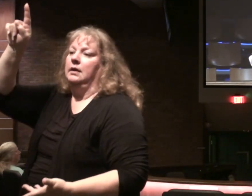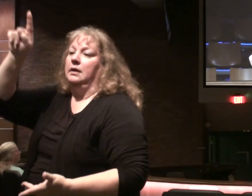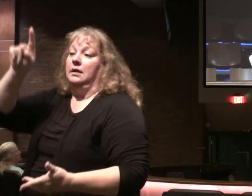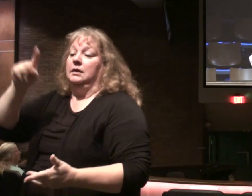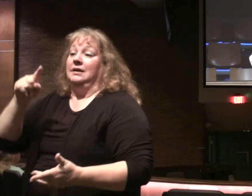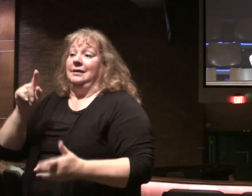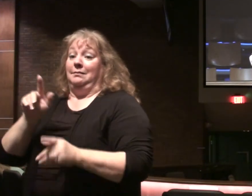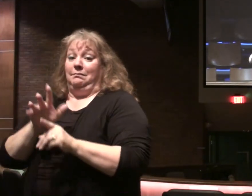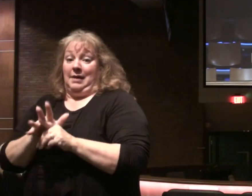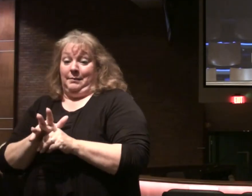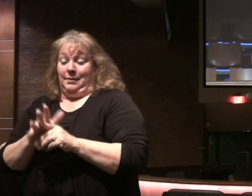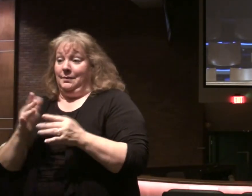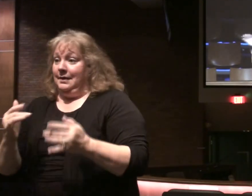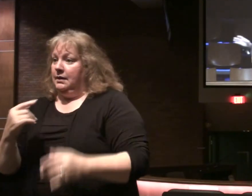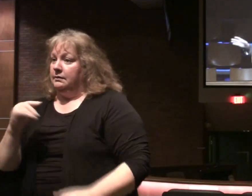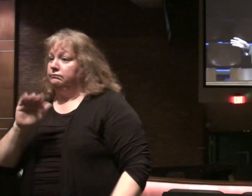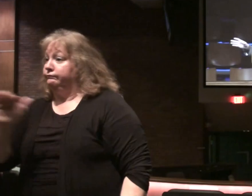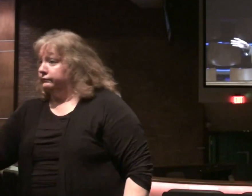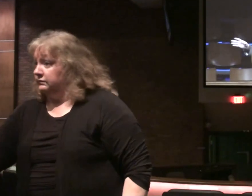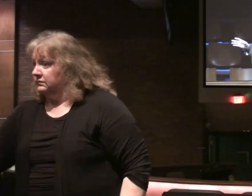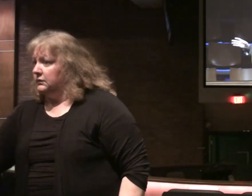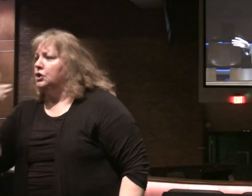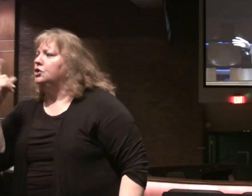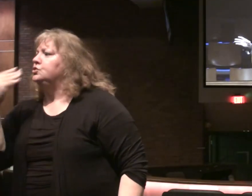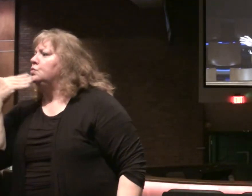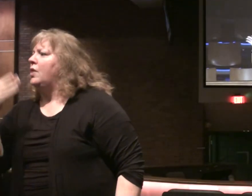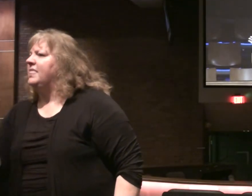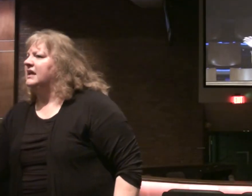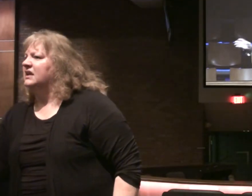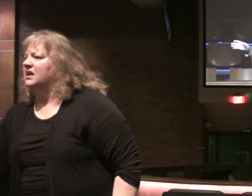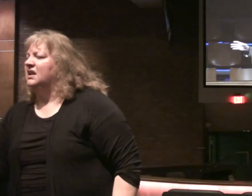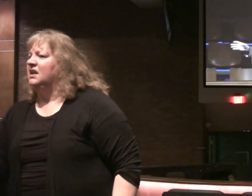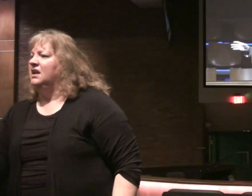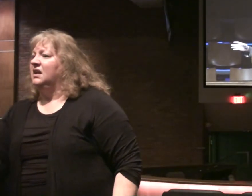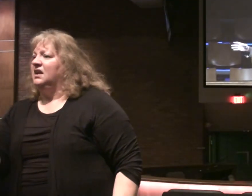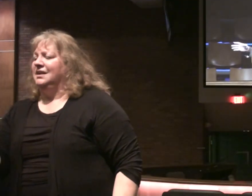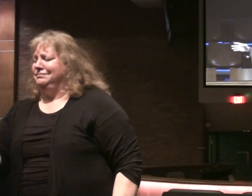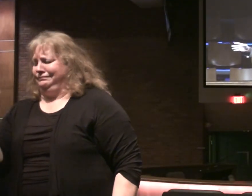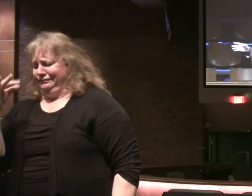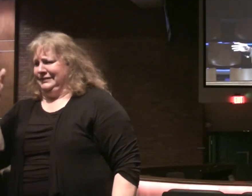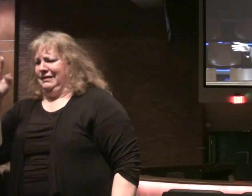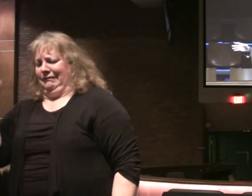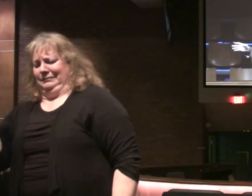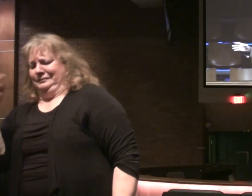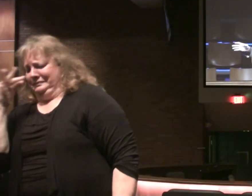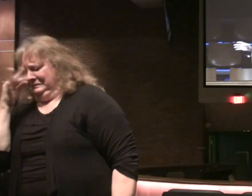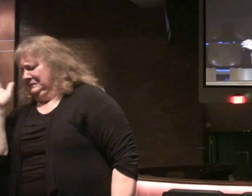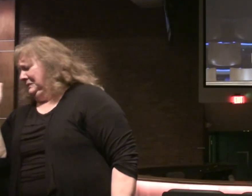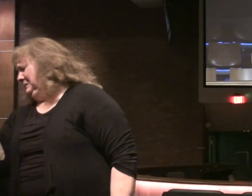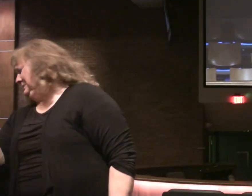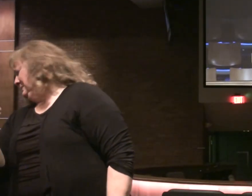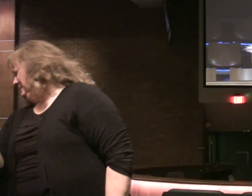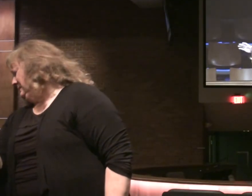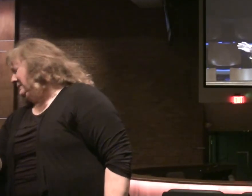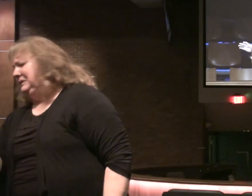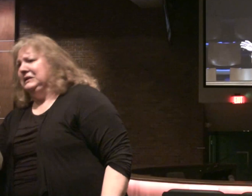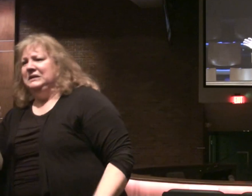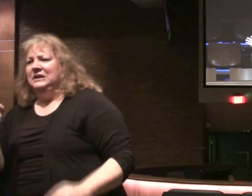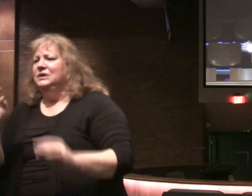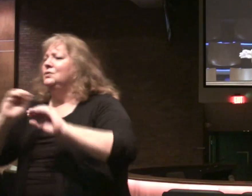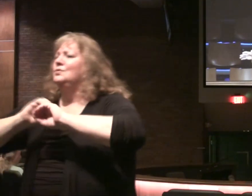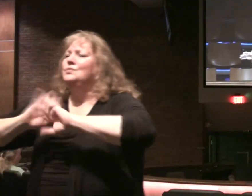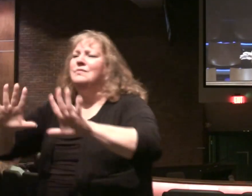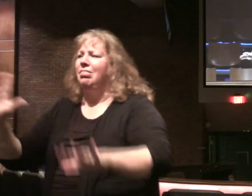popular to tell people. Your good deeds. Are like filthy garments in God's sight. You can do nothing